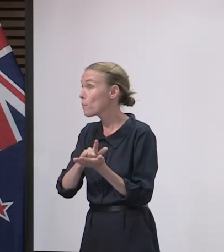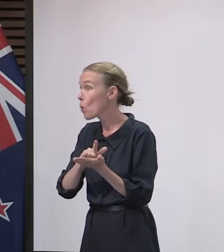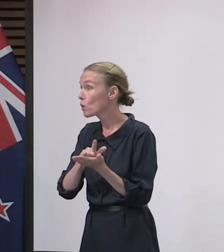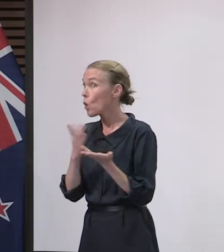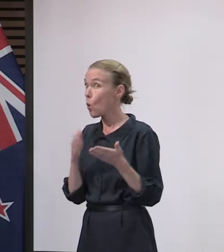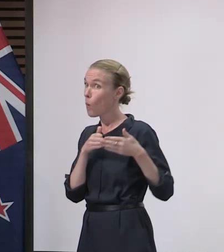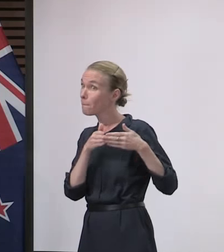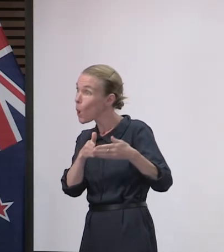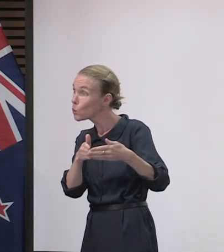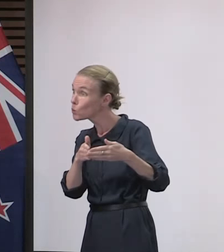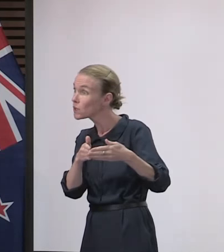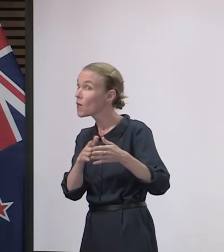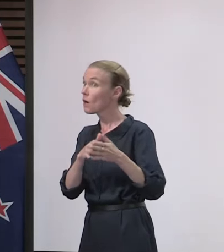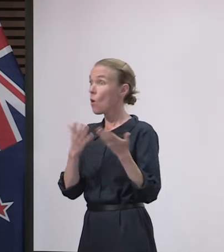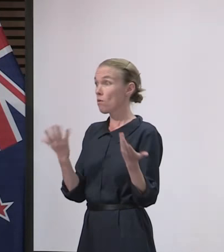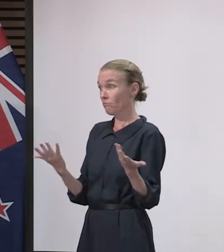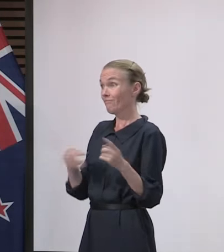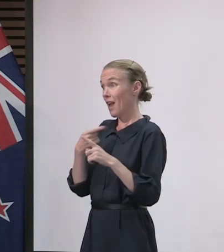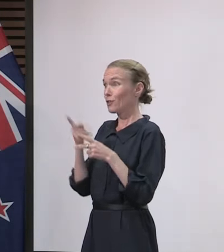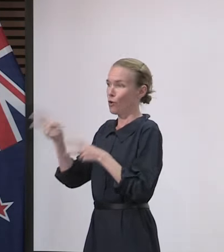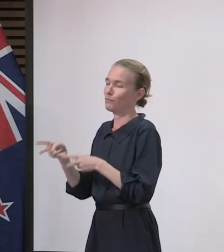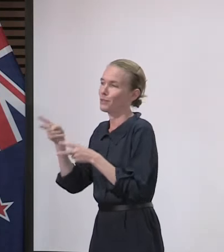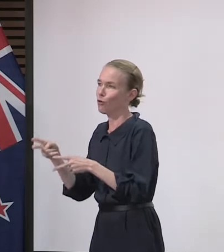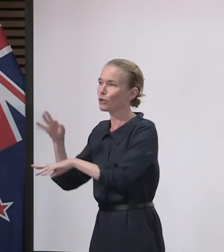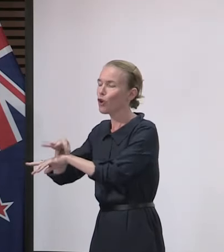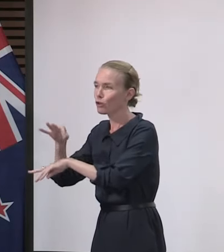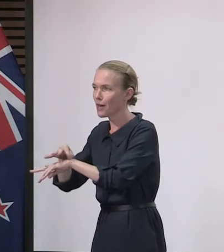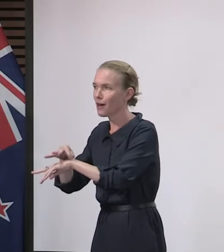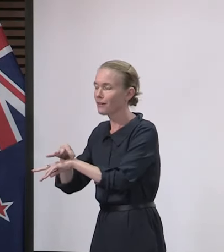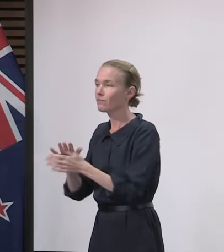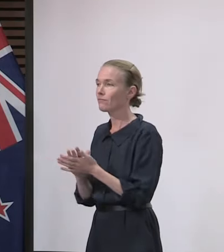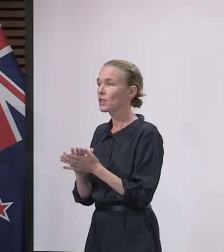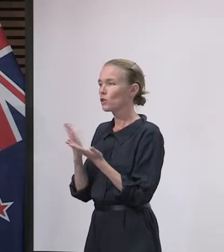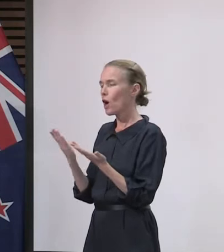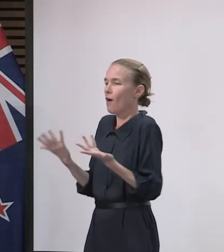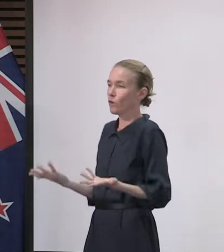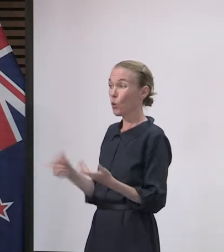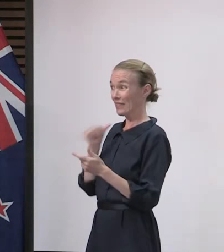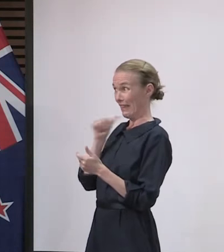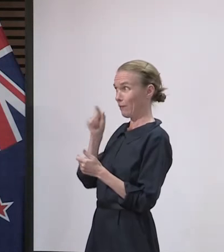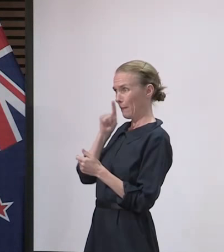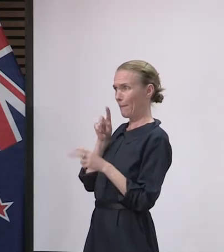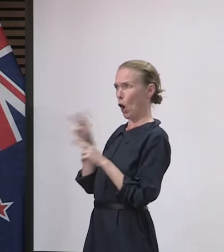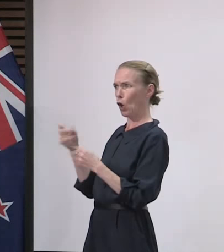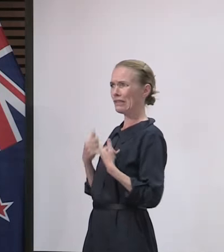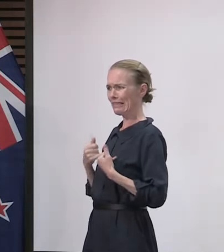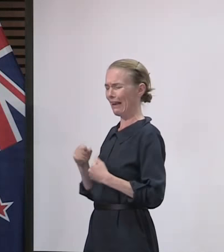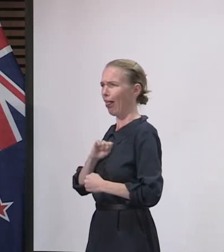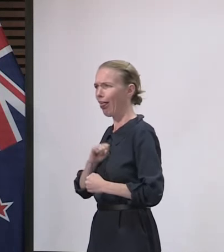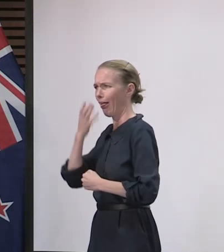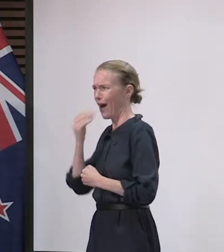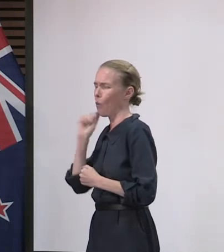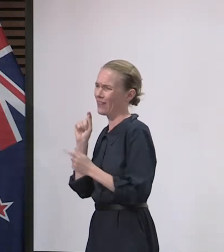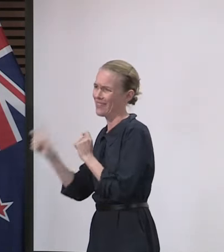settings. And that will be alongside the testing of people who are symptomatic with the relevant symptoms. So there are populations